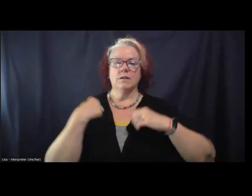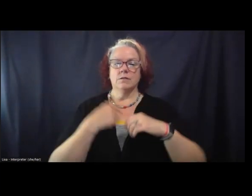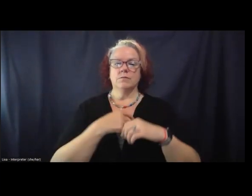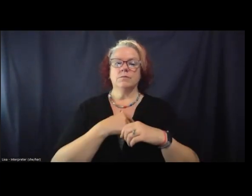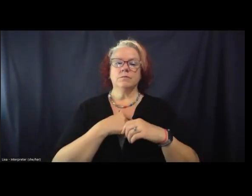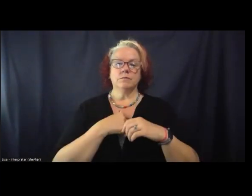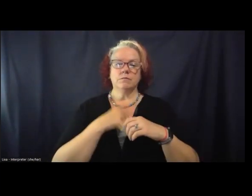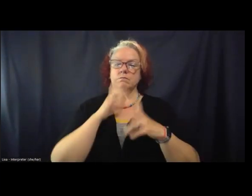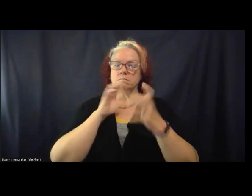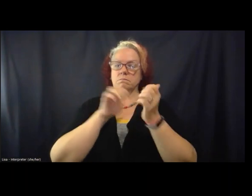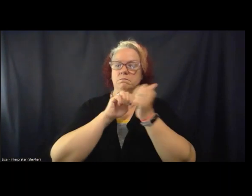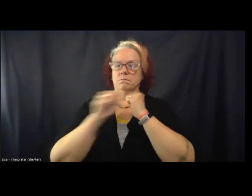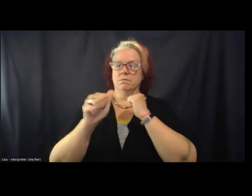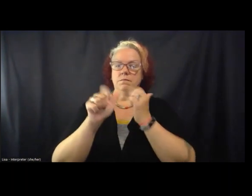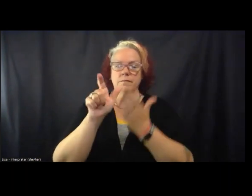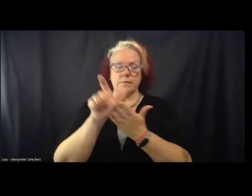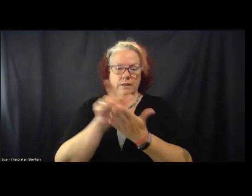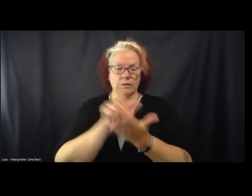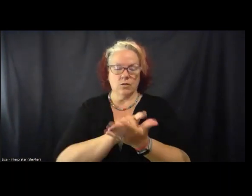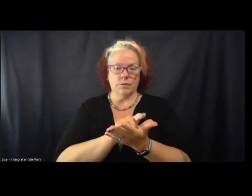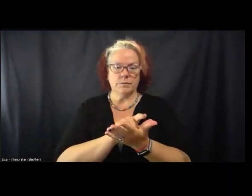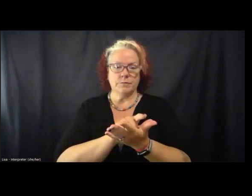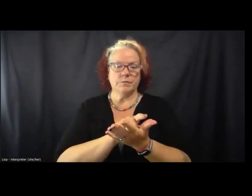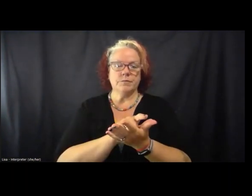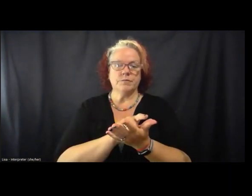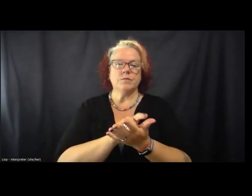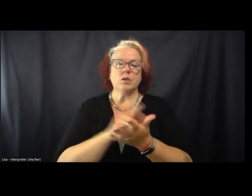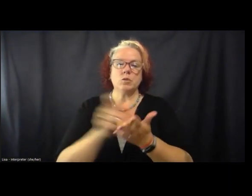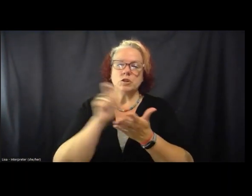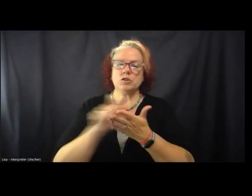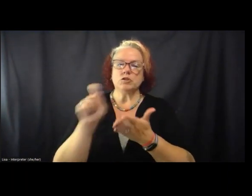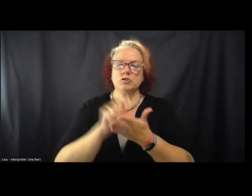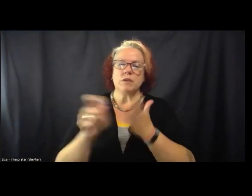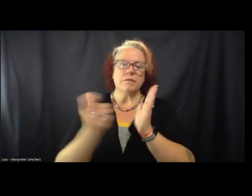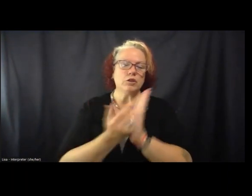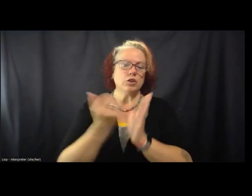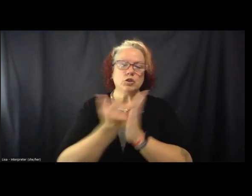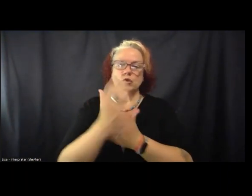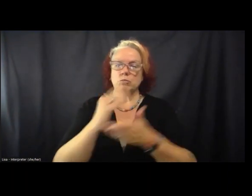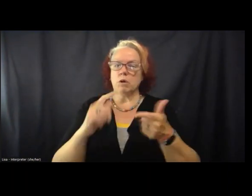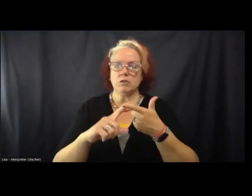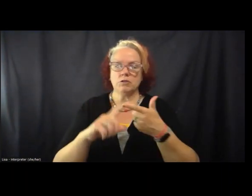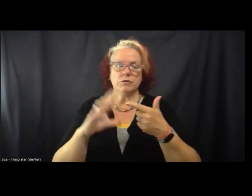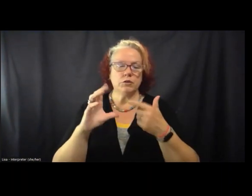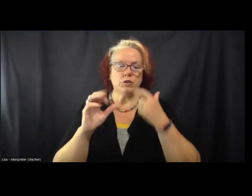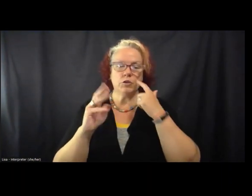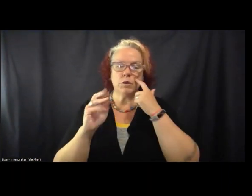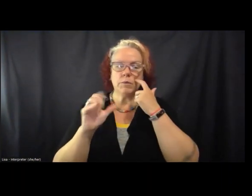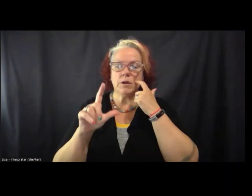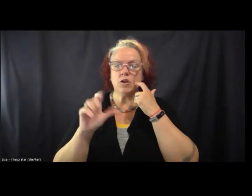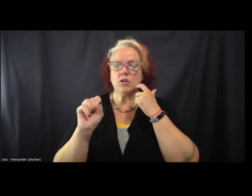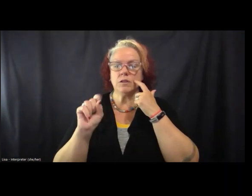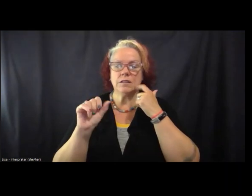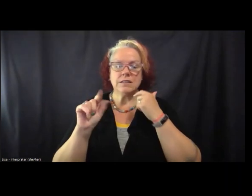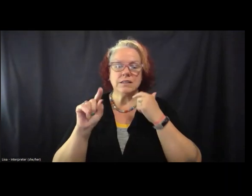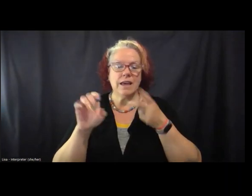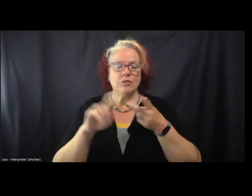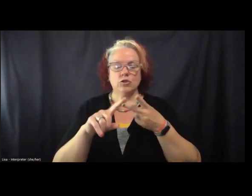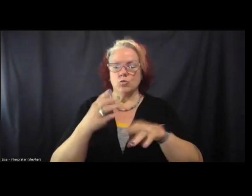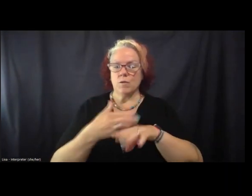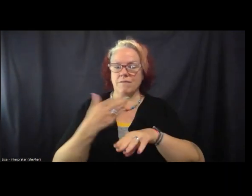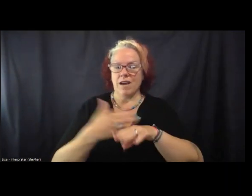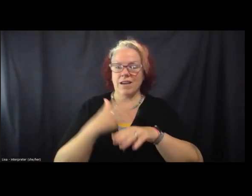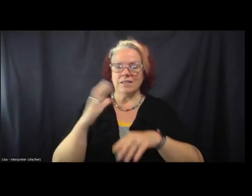a piece of legislation, so we were drafting new parts of the criminal statute, revising parts of the criminal code that fundamentally